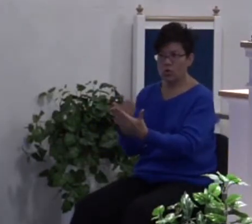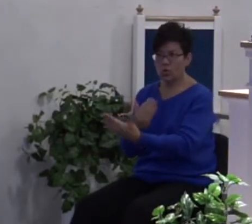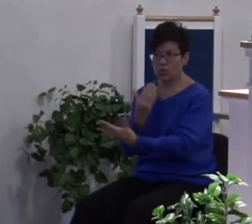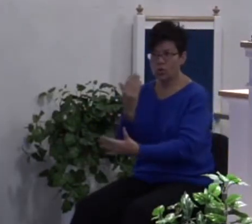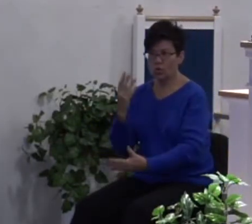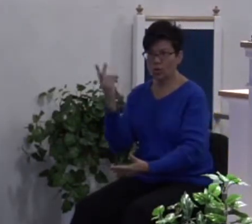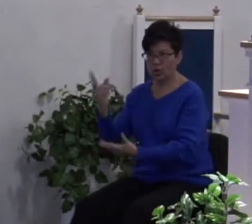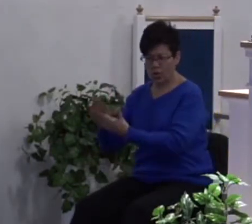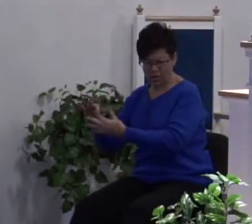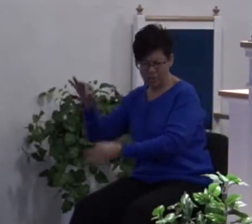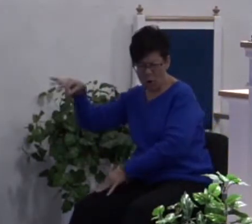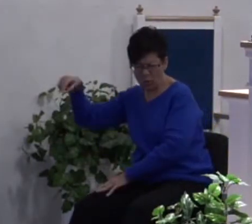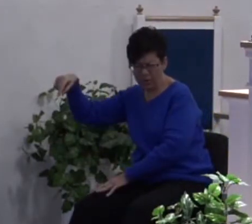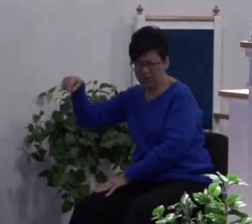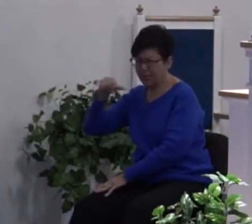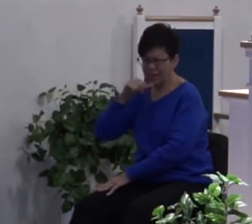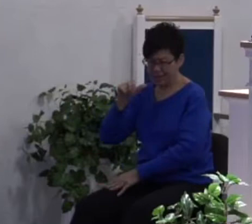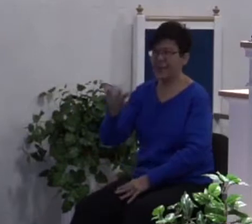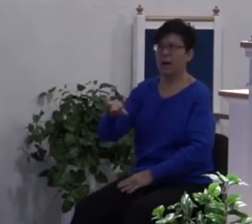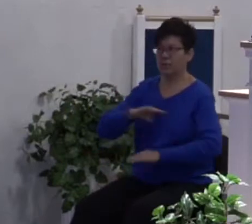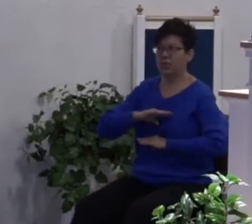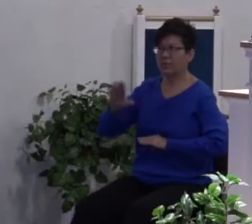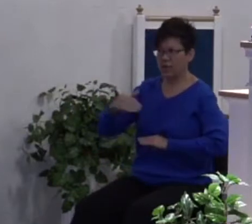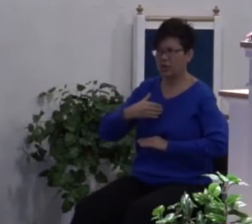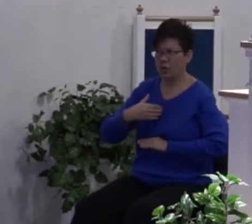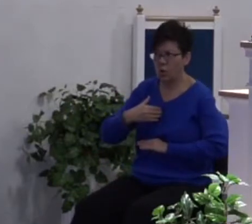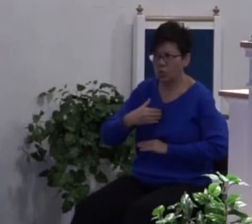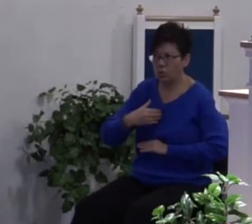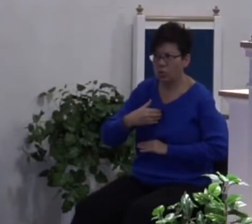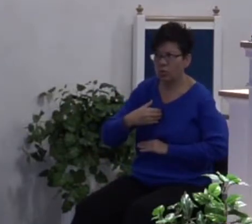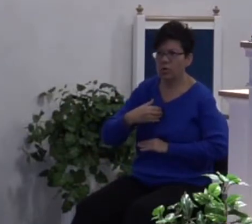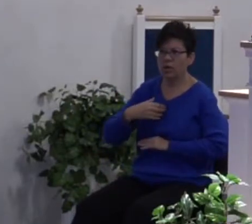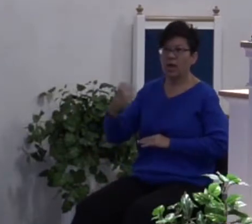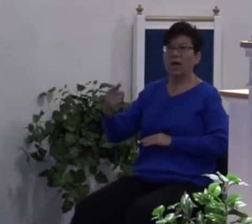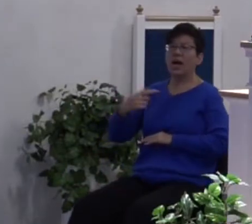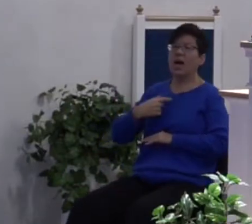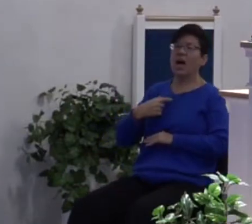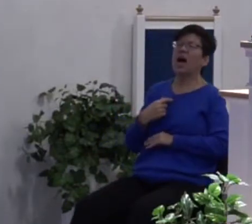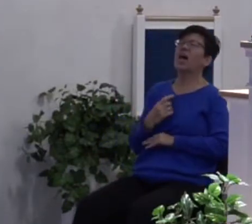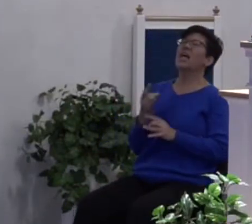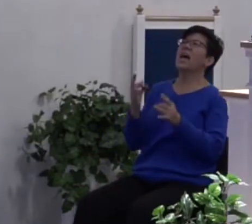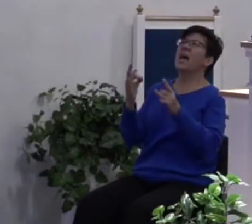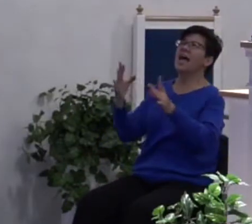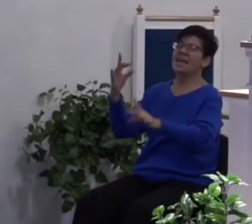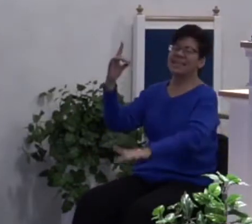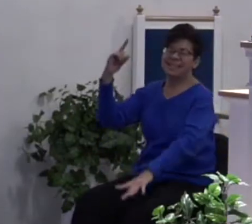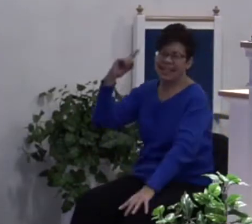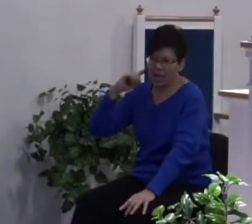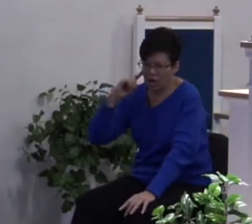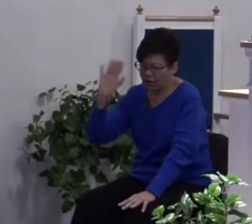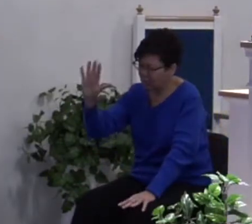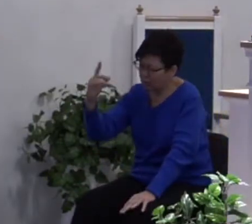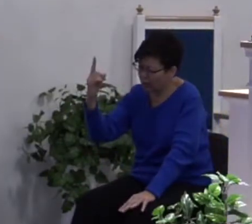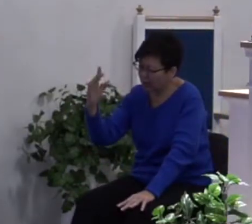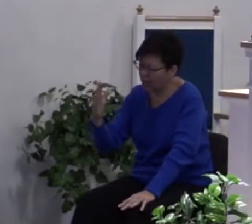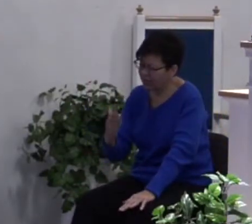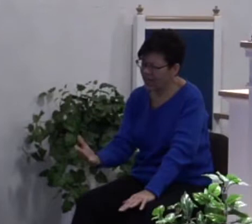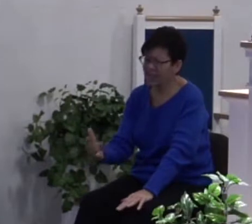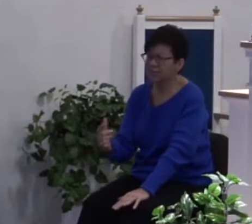Ghost. That will satisfy your soul. I hate to hear it just it's one of them things. like my